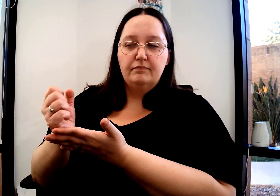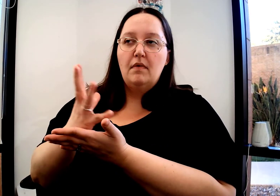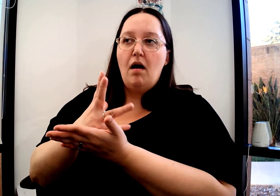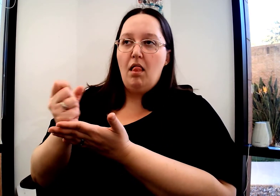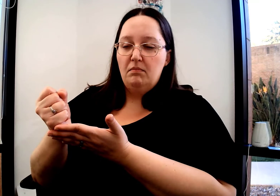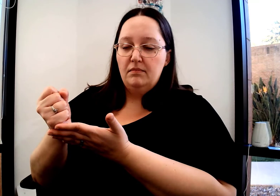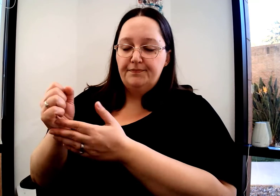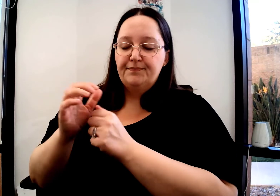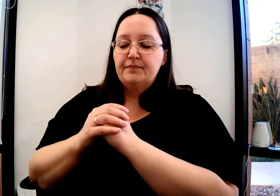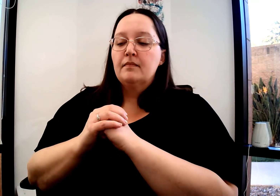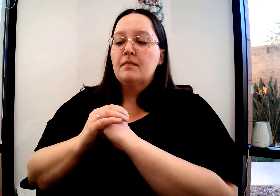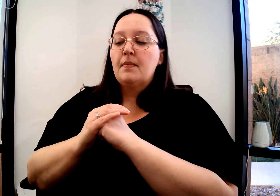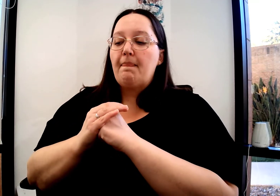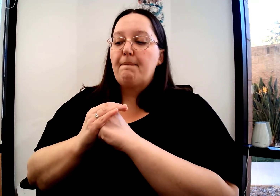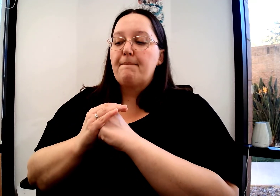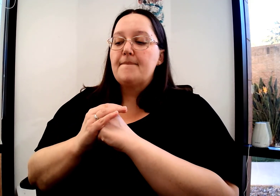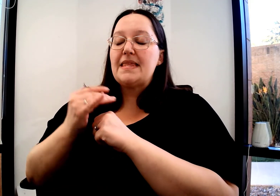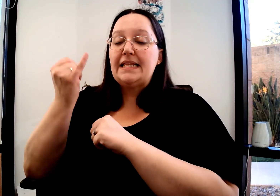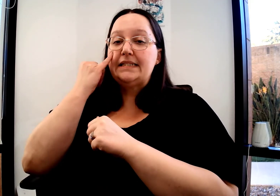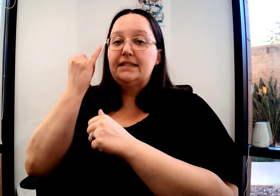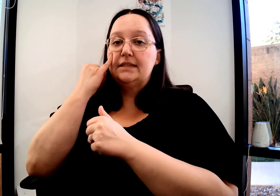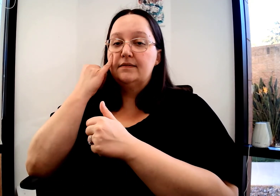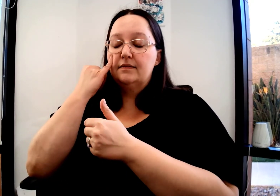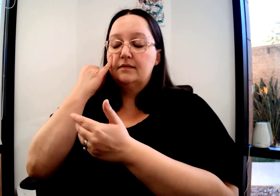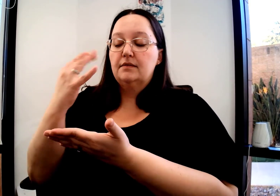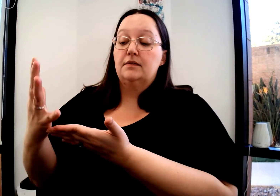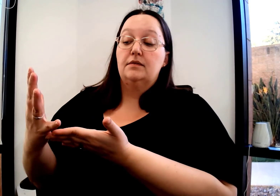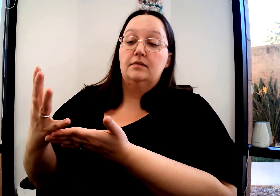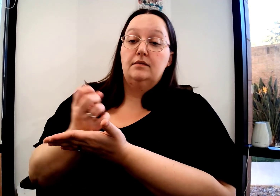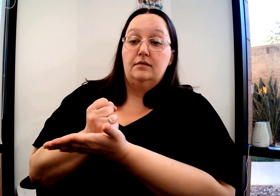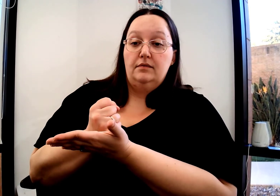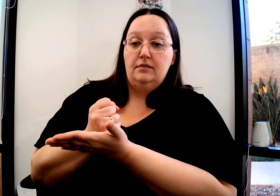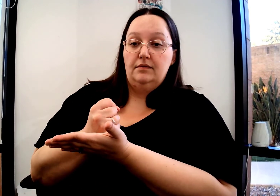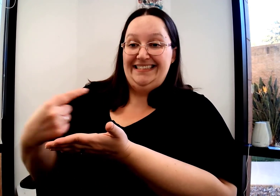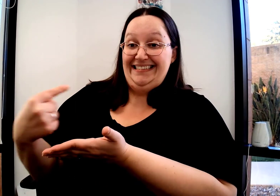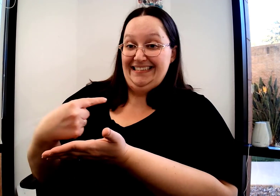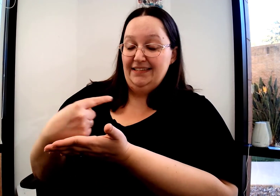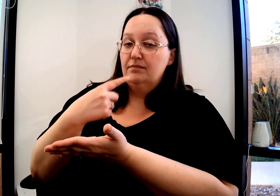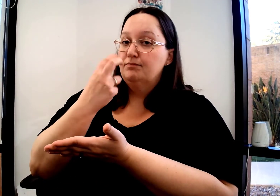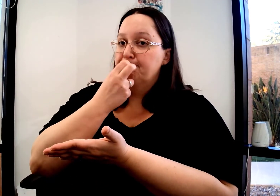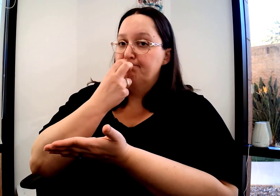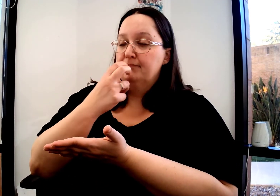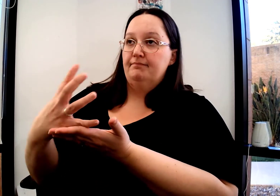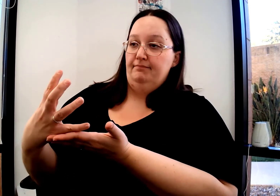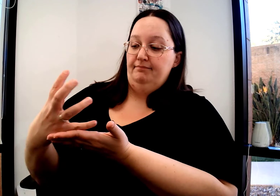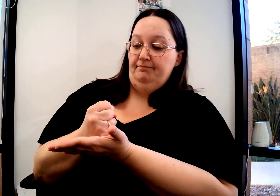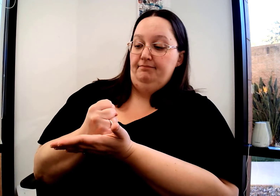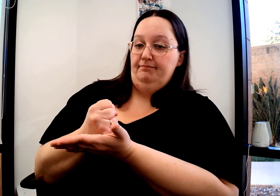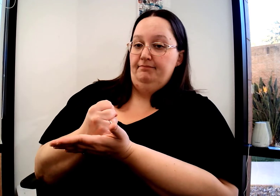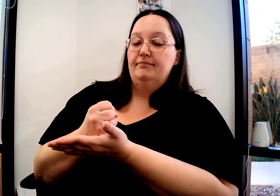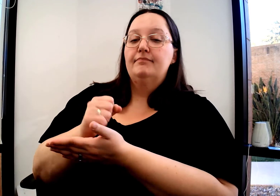Run out. Olum. Go towards your fingertips. If you pull towards your wrist without the olum,